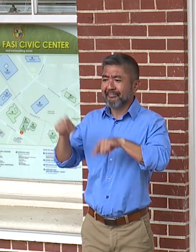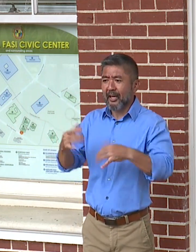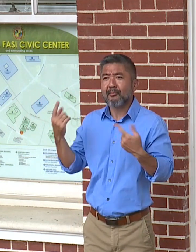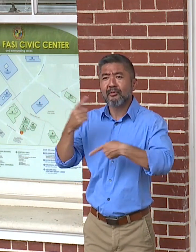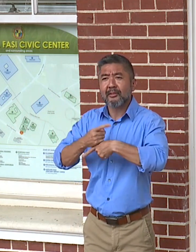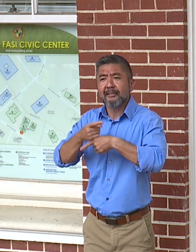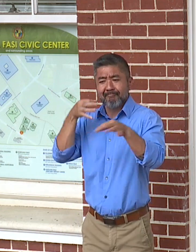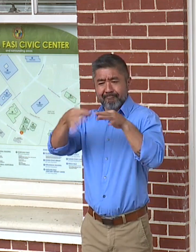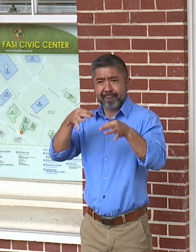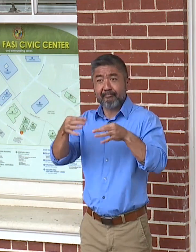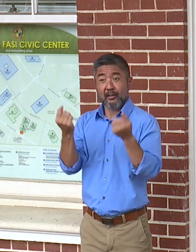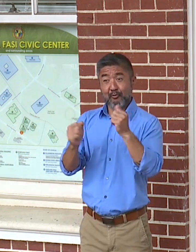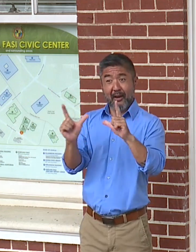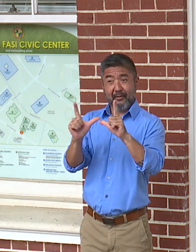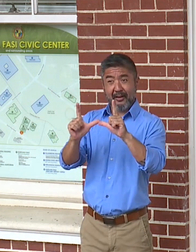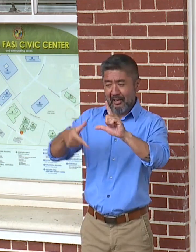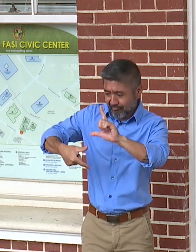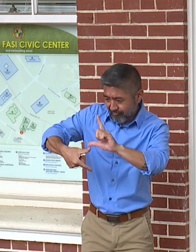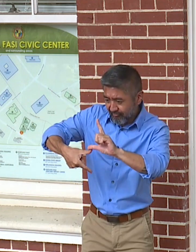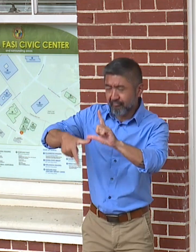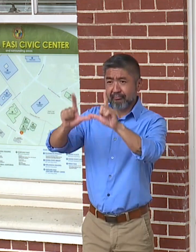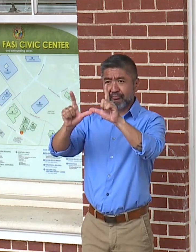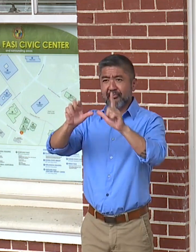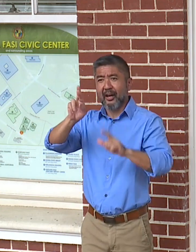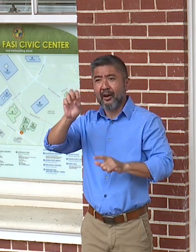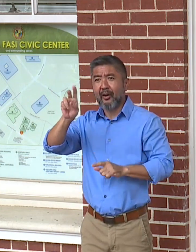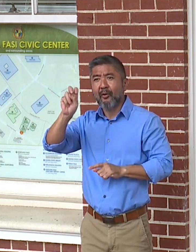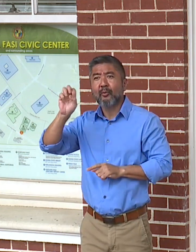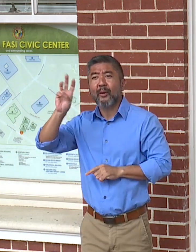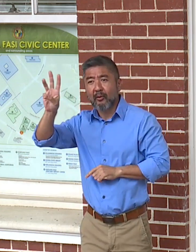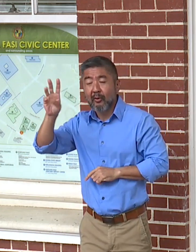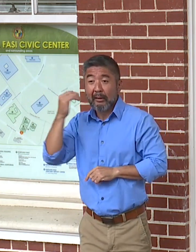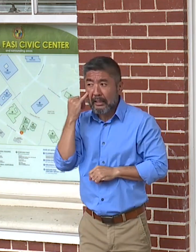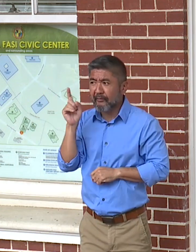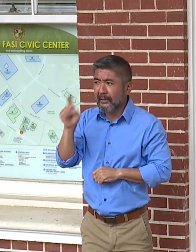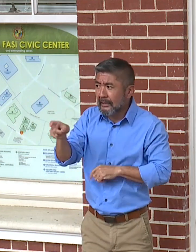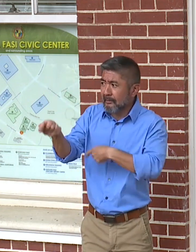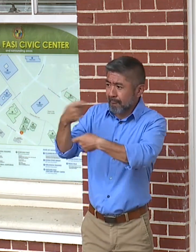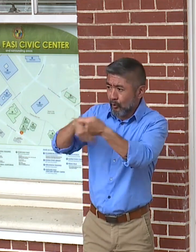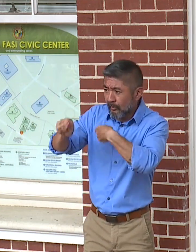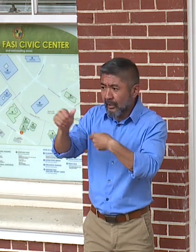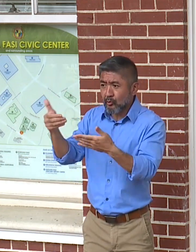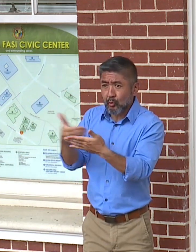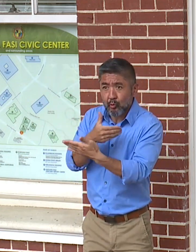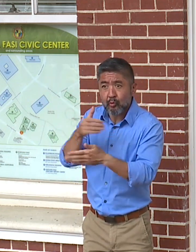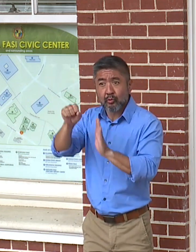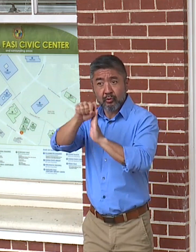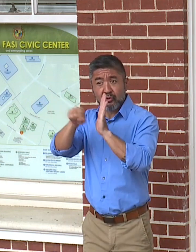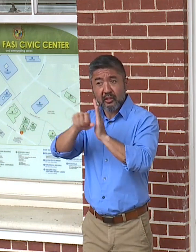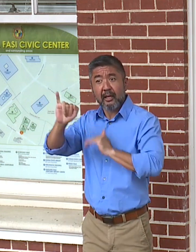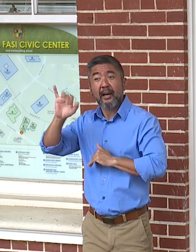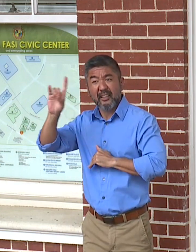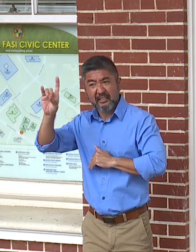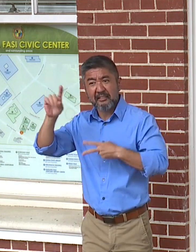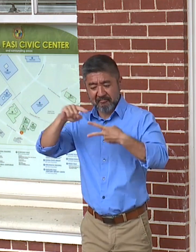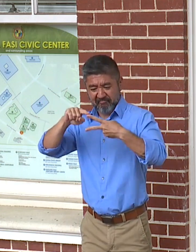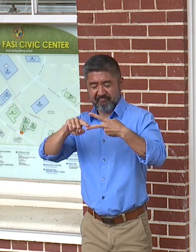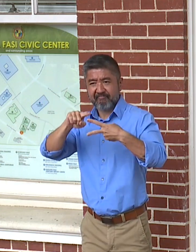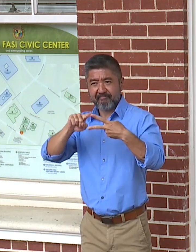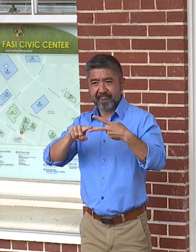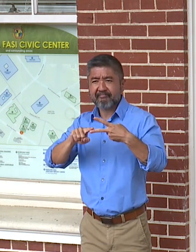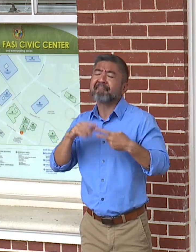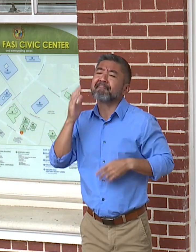license and renewals and obtaining duplicate state IDs. As you know, because of the pandemic,